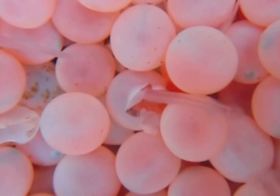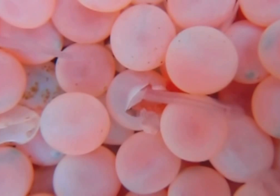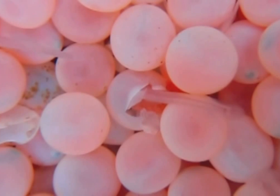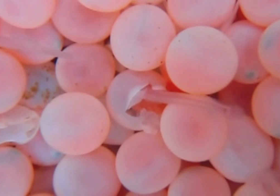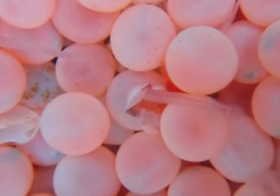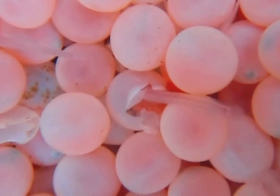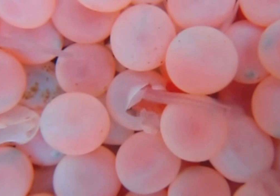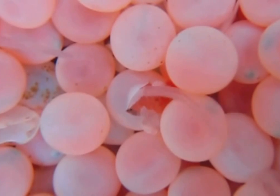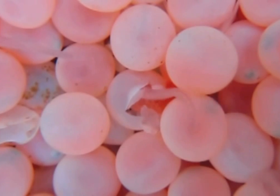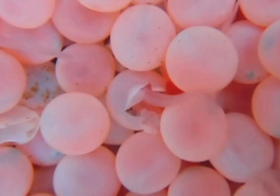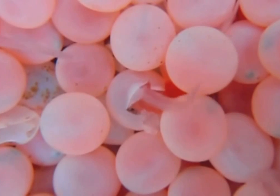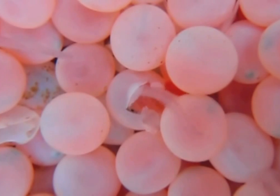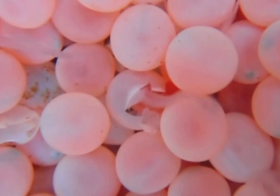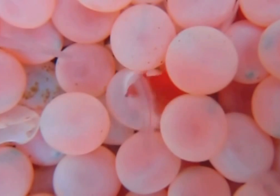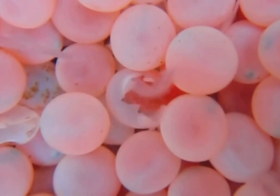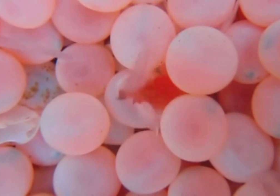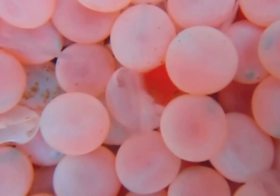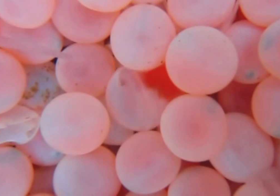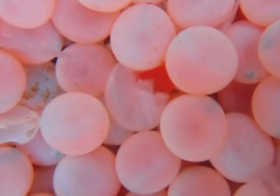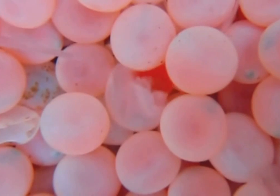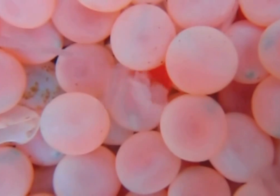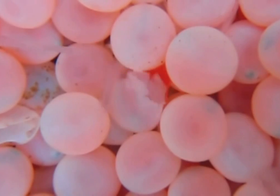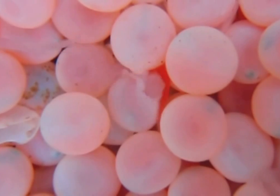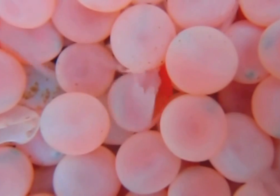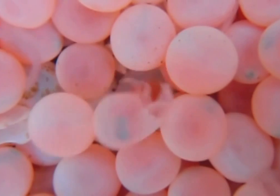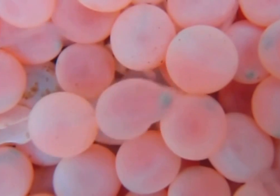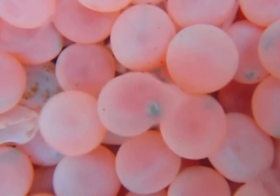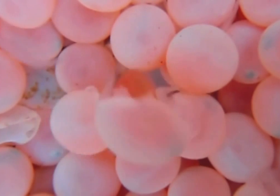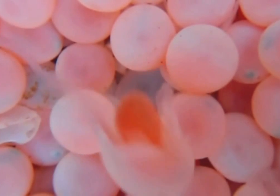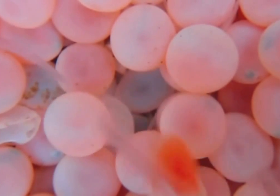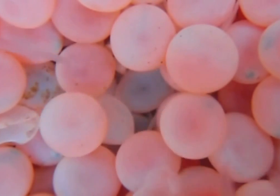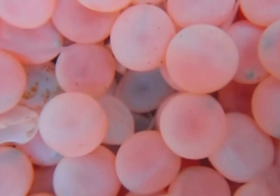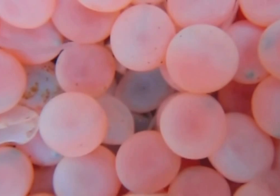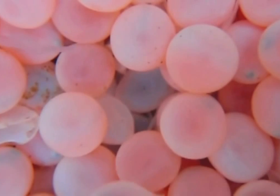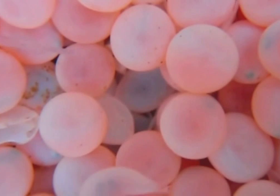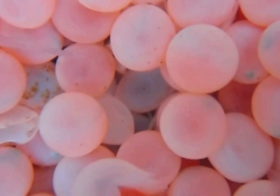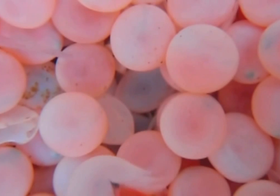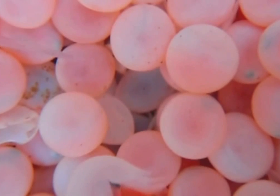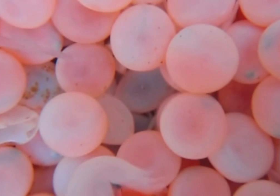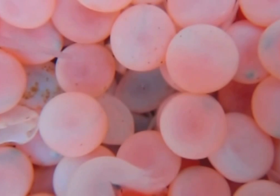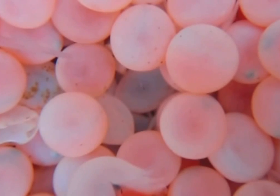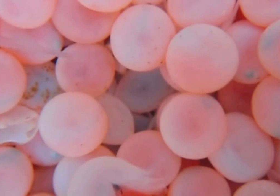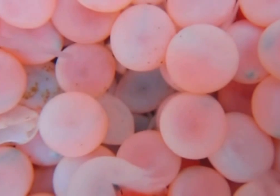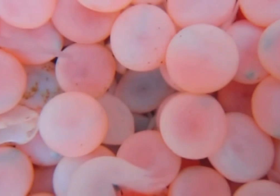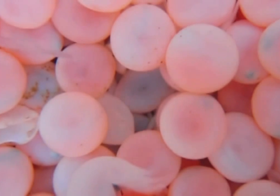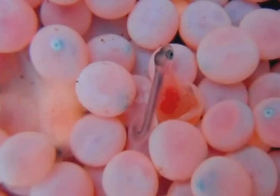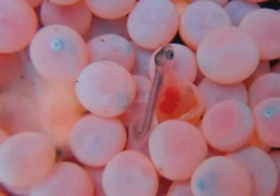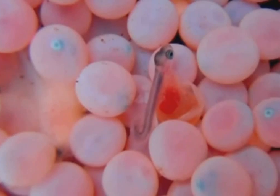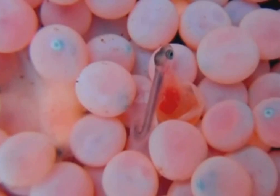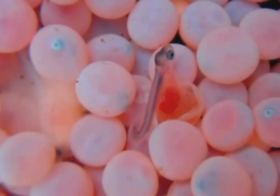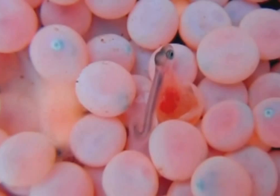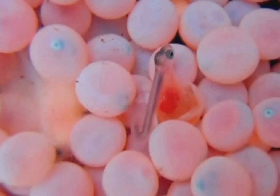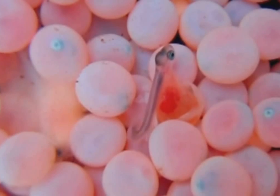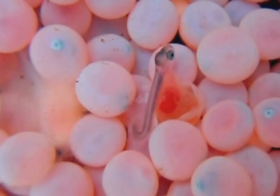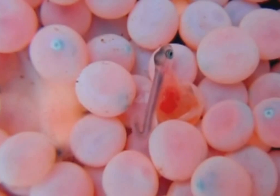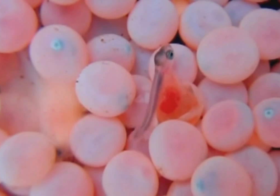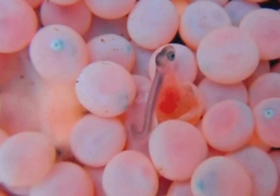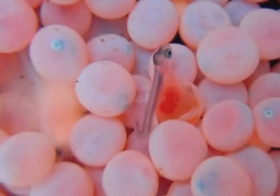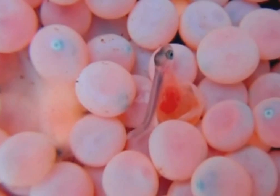fish, which are called by some experts, alevin. Yes, these alevin will literally absorb